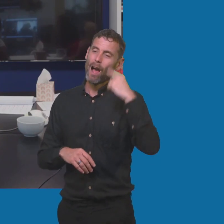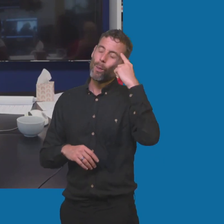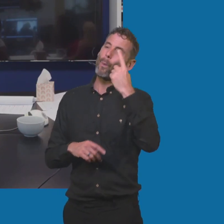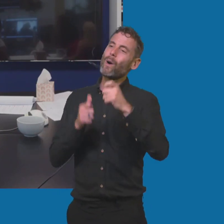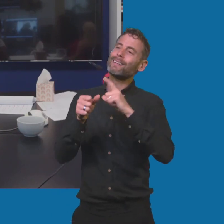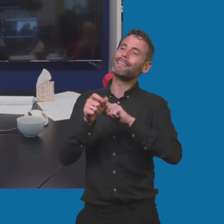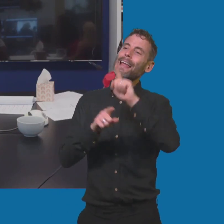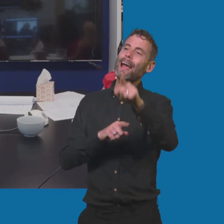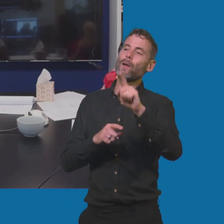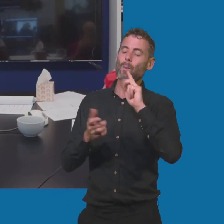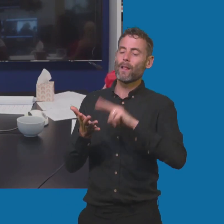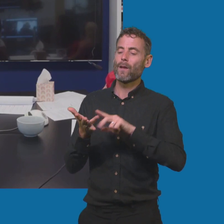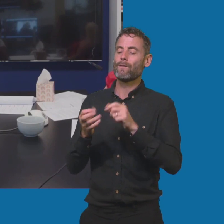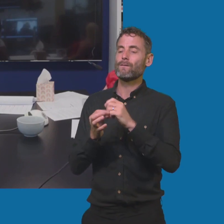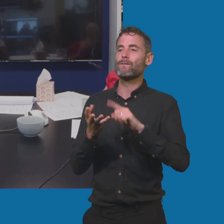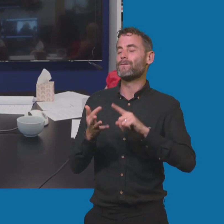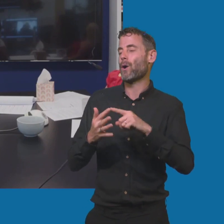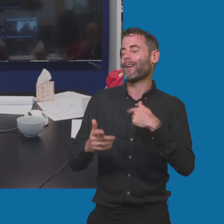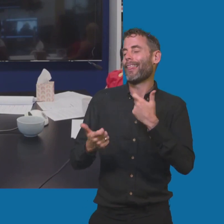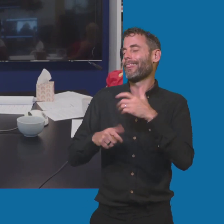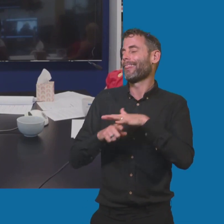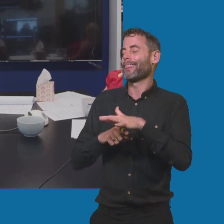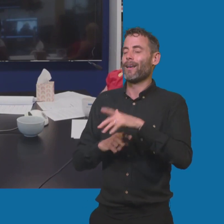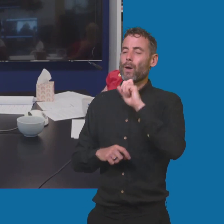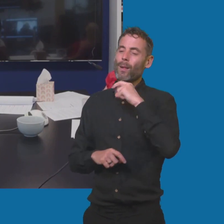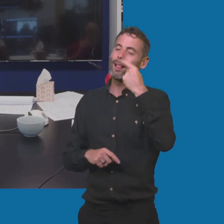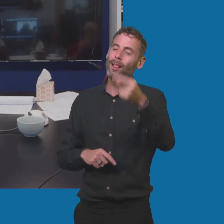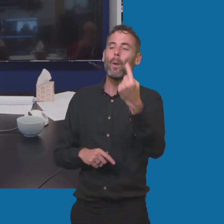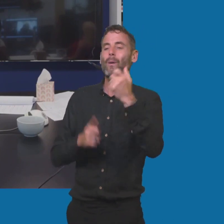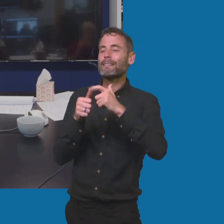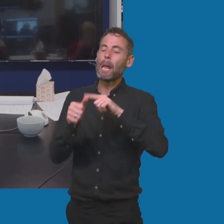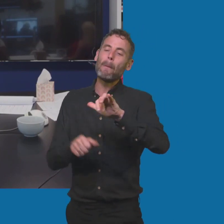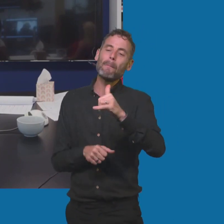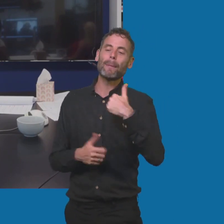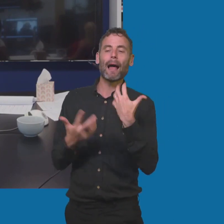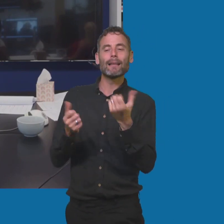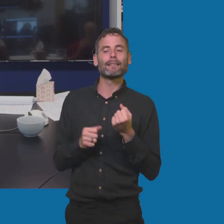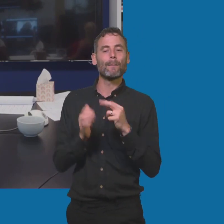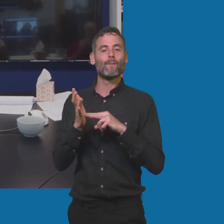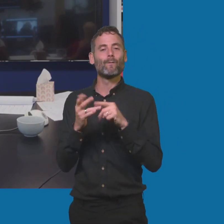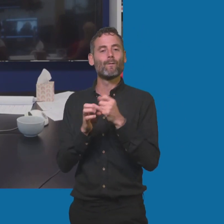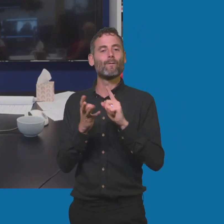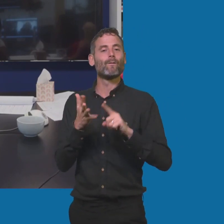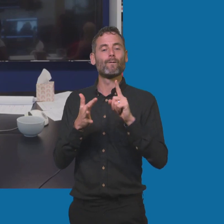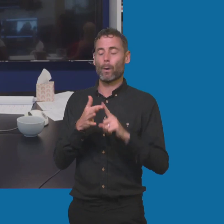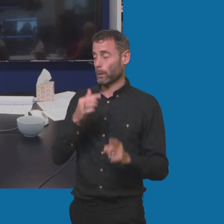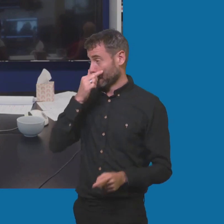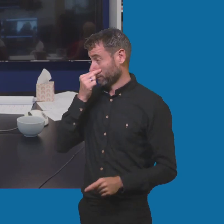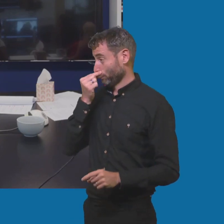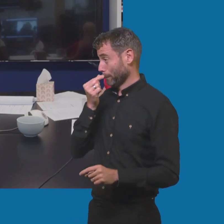Vogue. I literally said that. I was like, one day I might do Vogue. I mean, I like to say far-fetched things just to see if